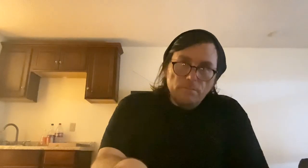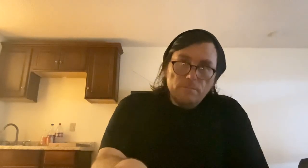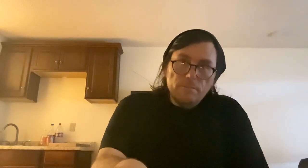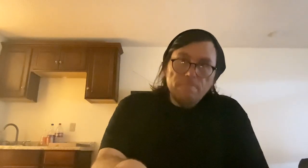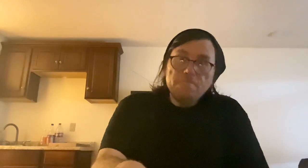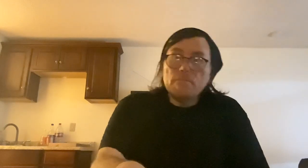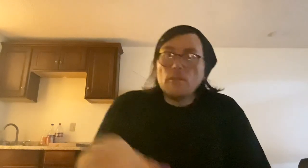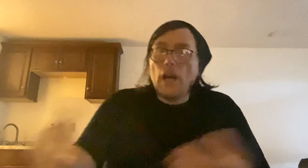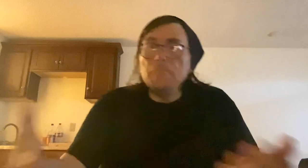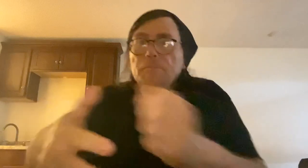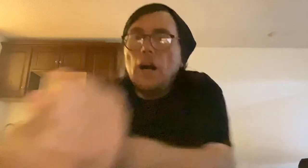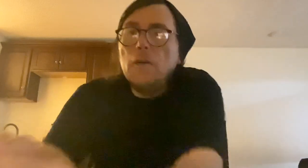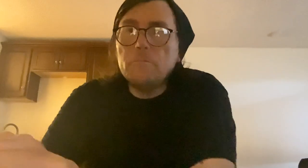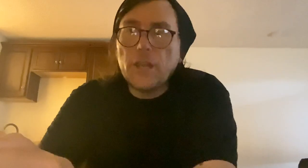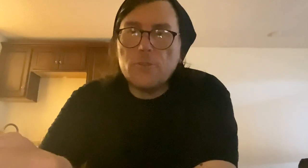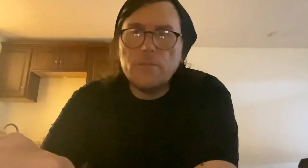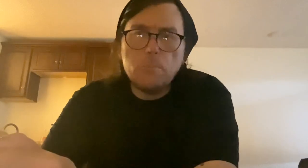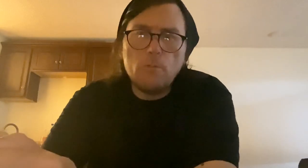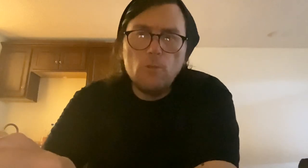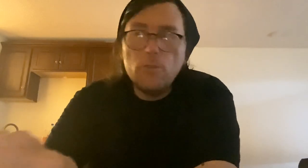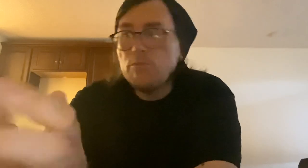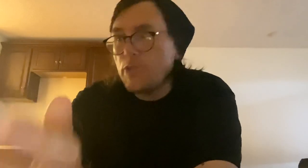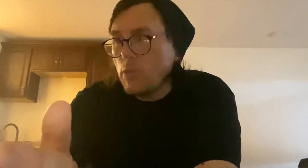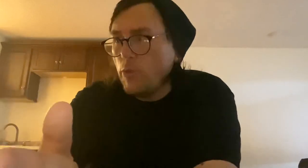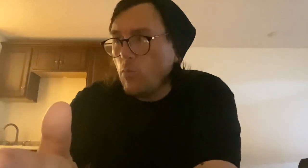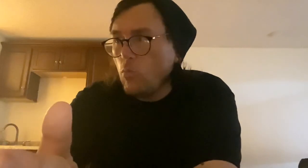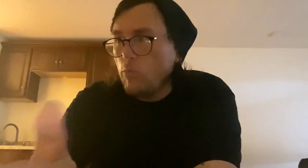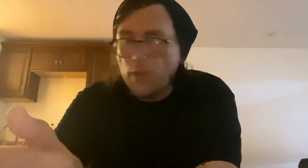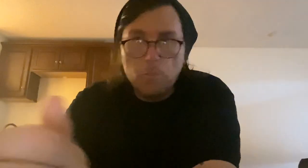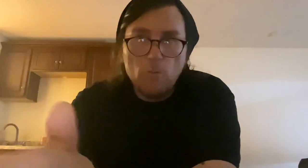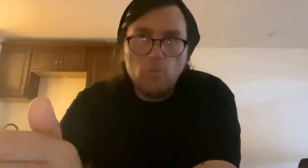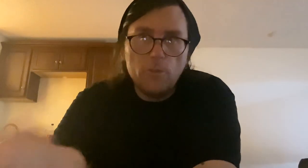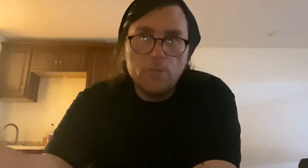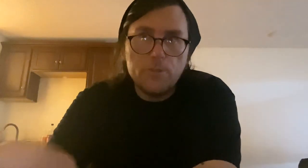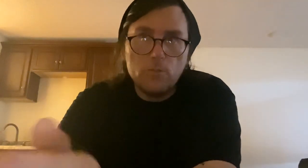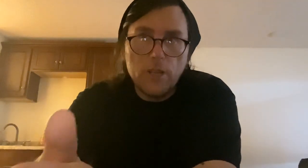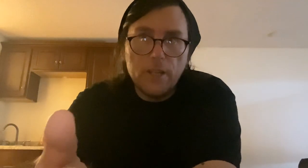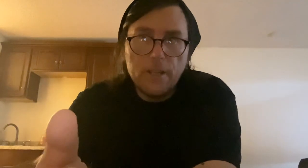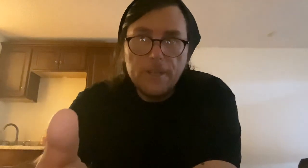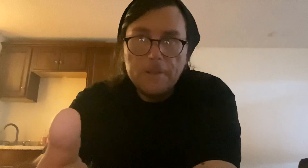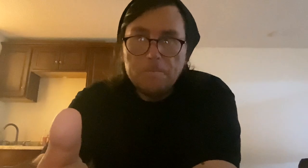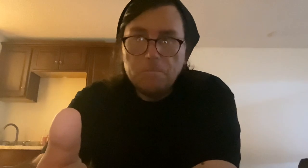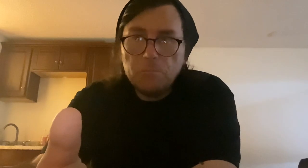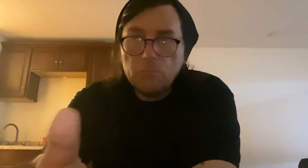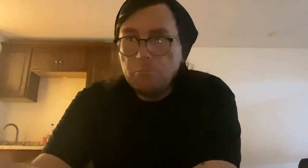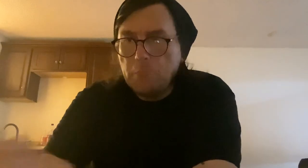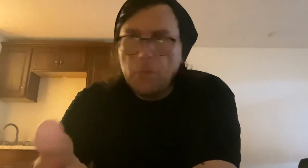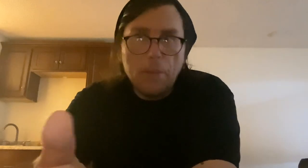Anyways, yeah, get yourself a portfolio, show your portfolio to people that